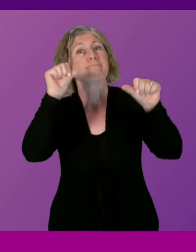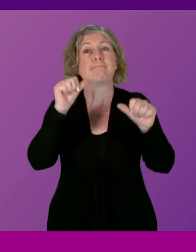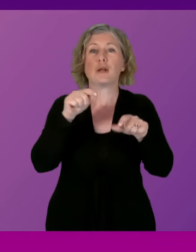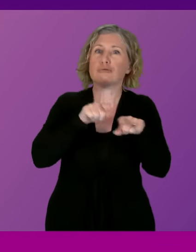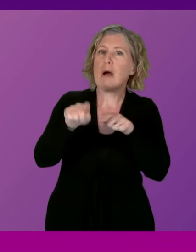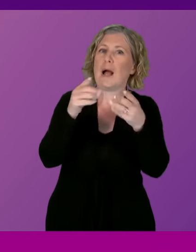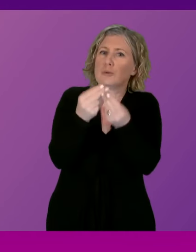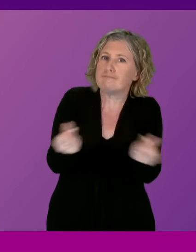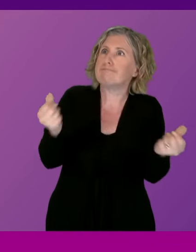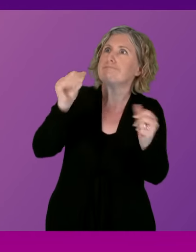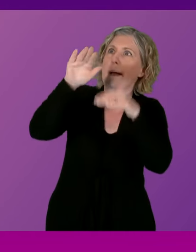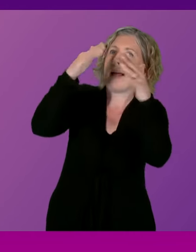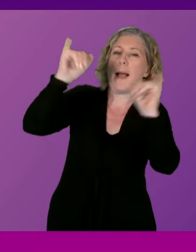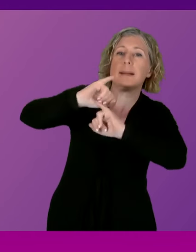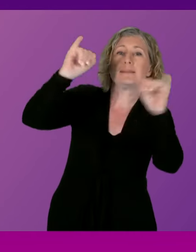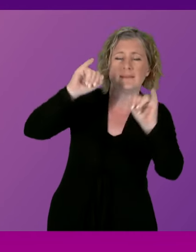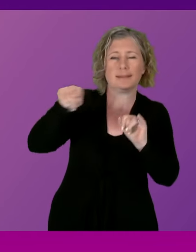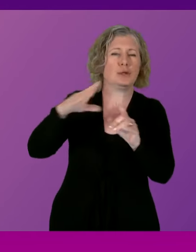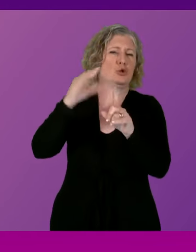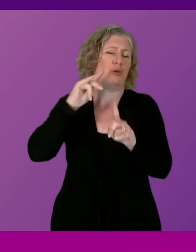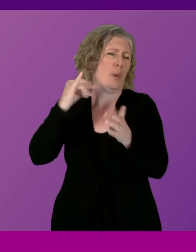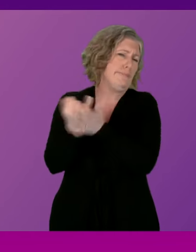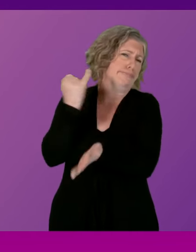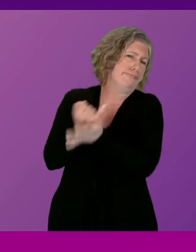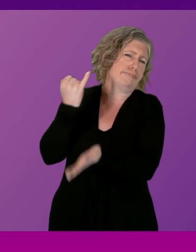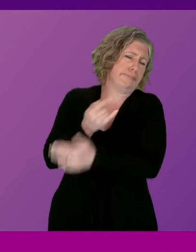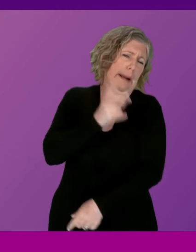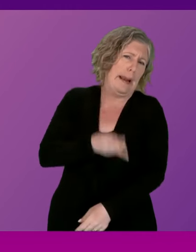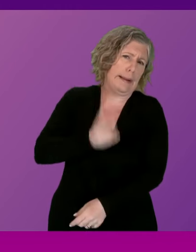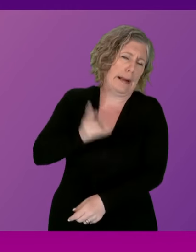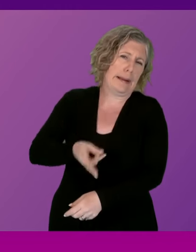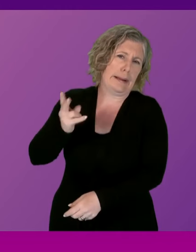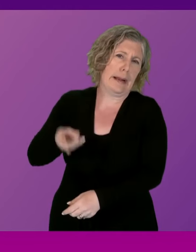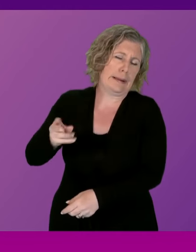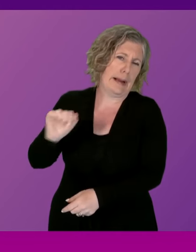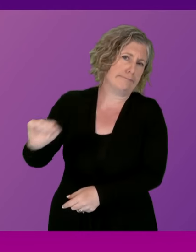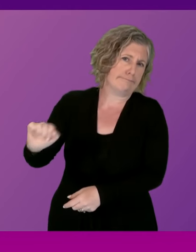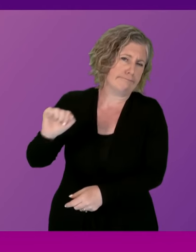climate crisis, it is opposed by the Conservatives time and time and time again.